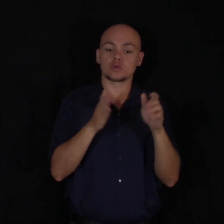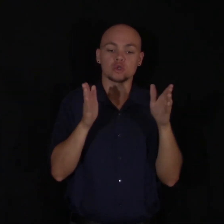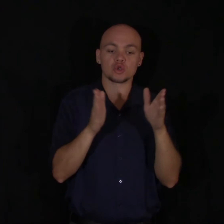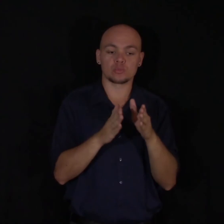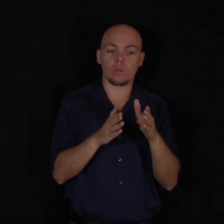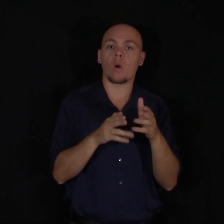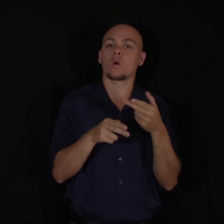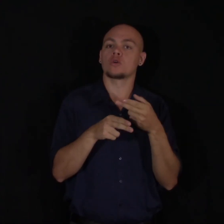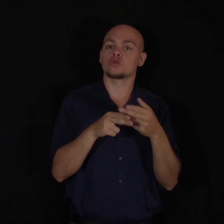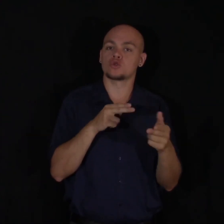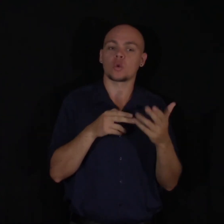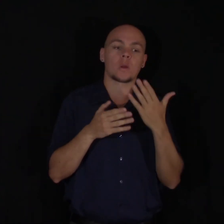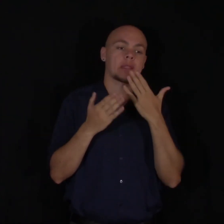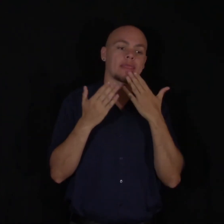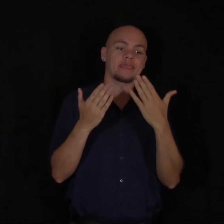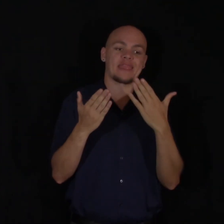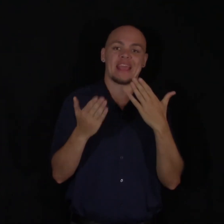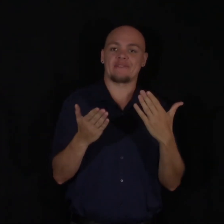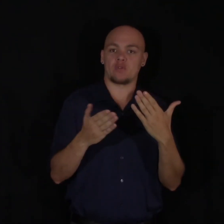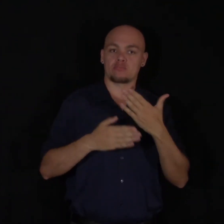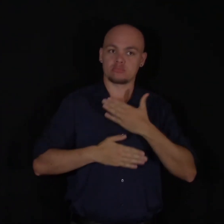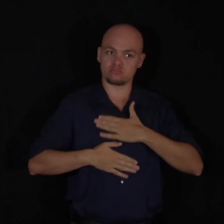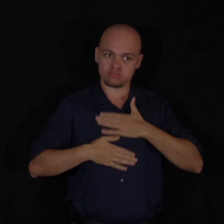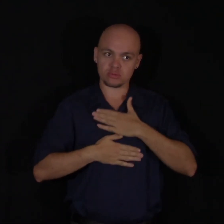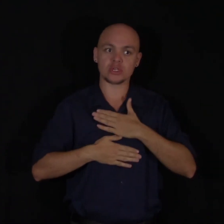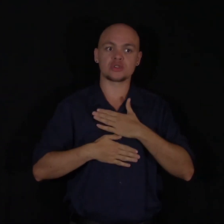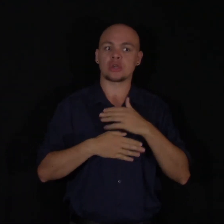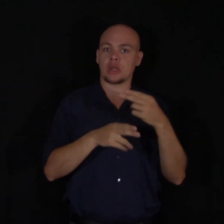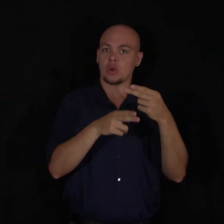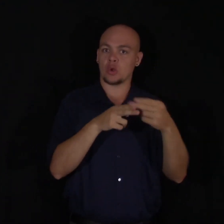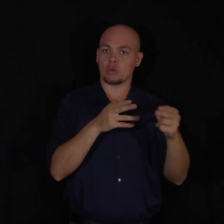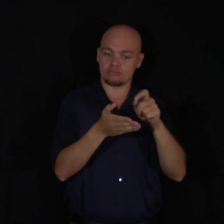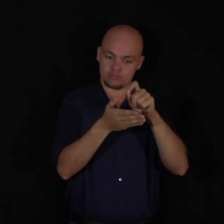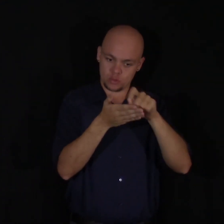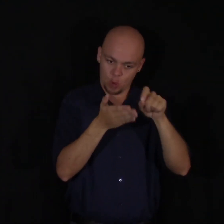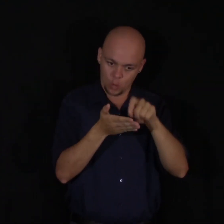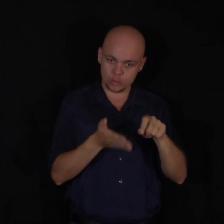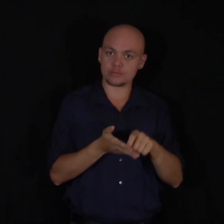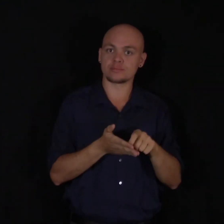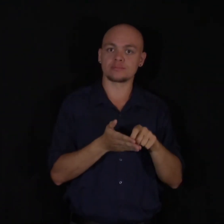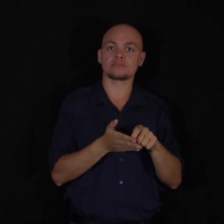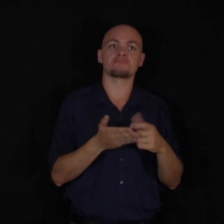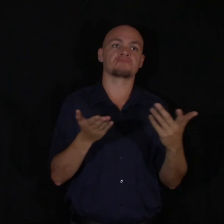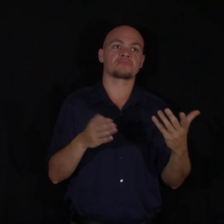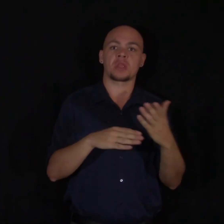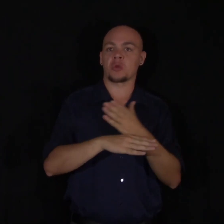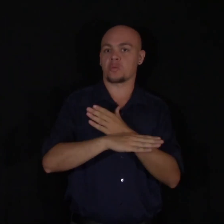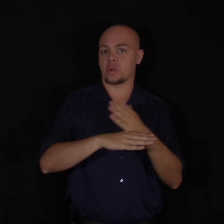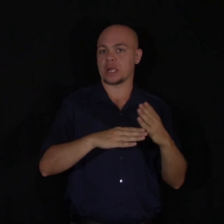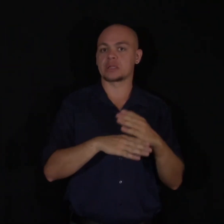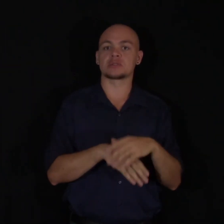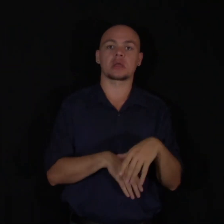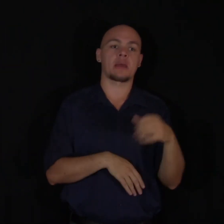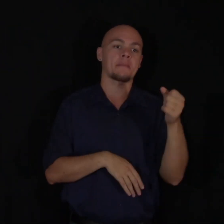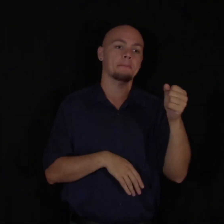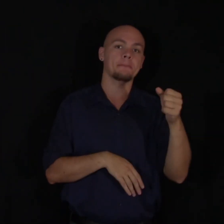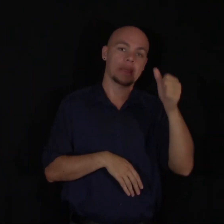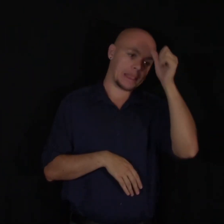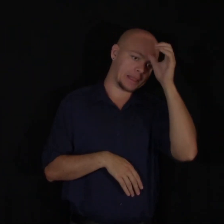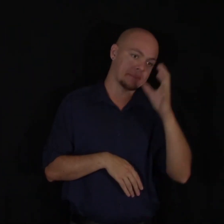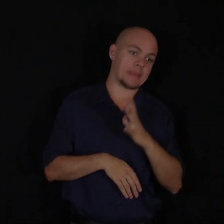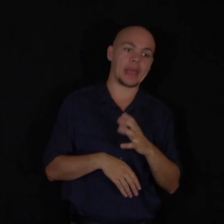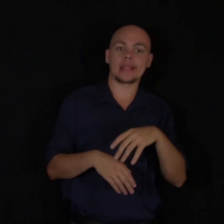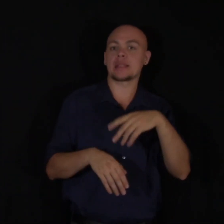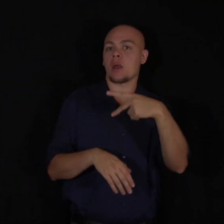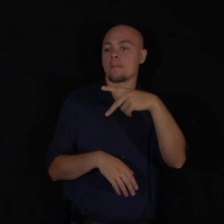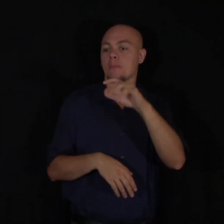wanted to be thankful for things. And he wanted to make people feel good. So he wrote these notes. it ranged from milkman to postman to